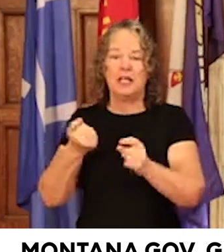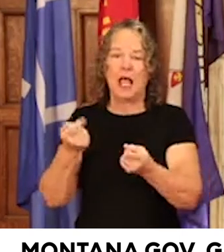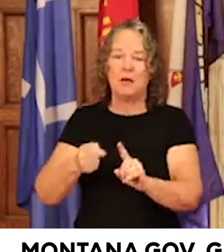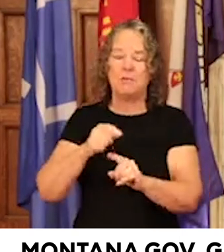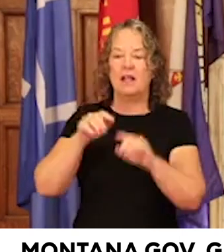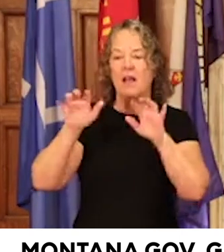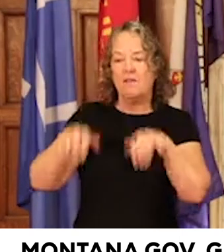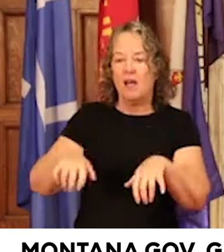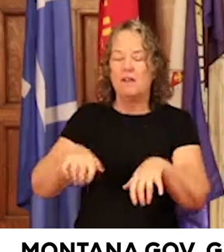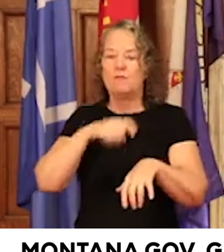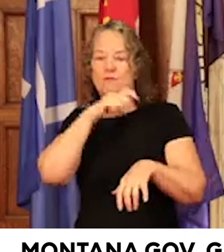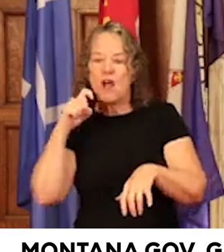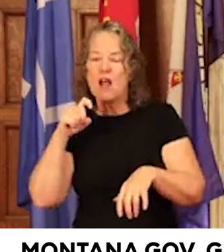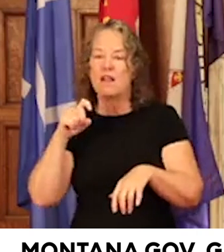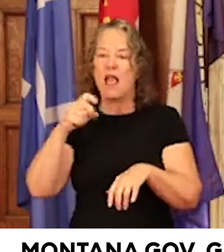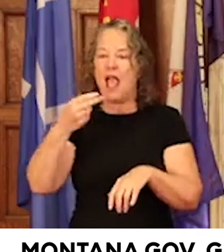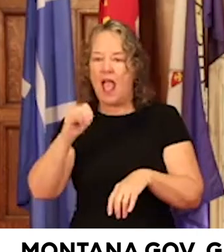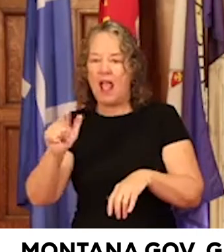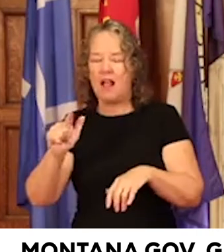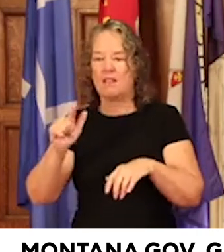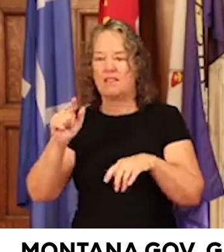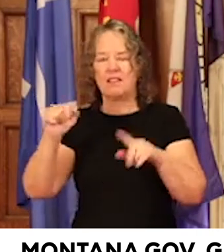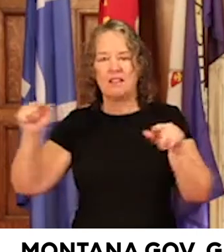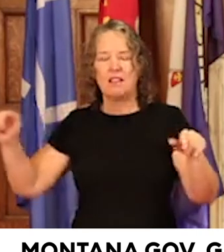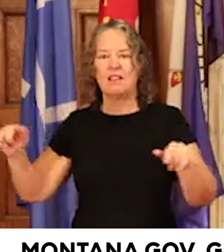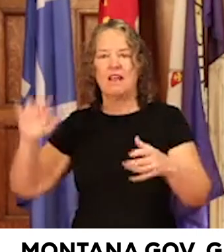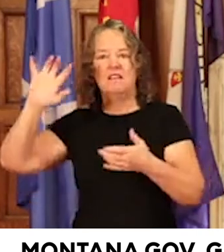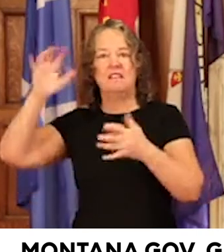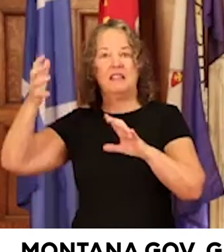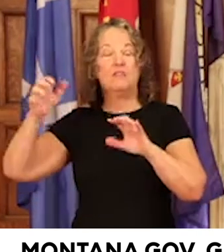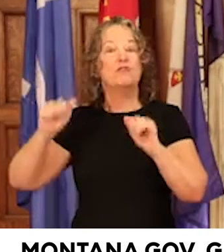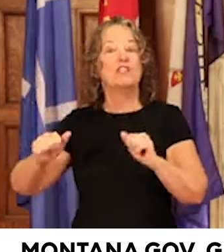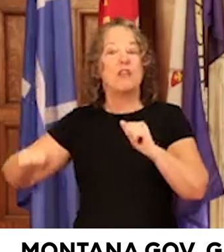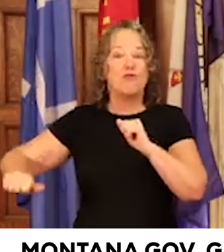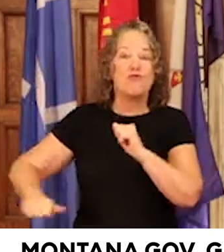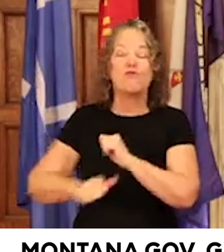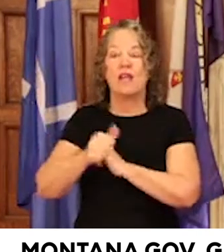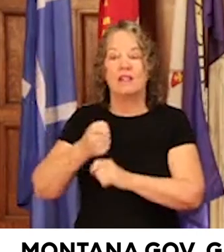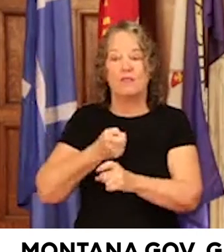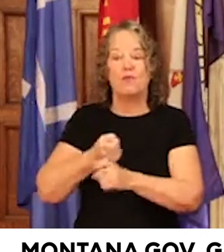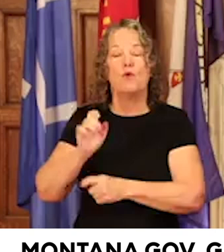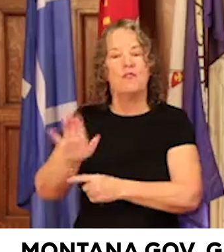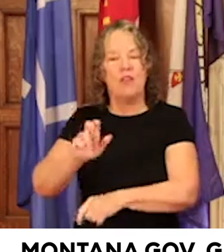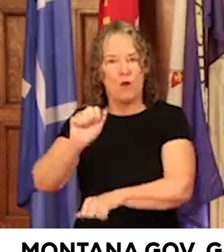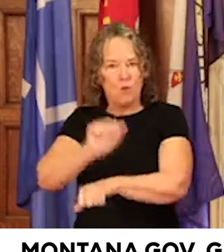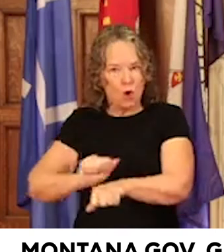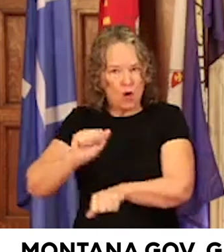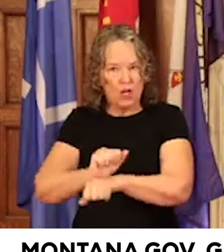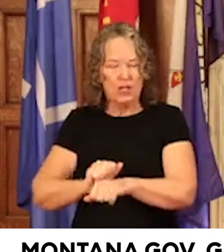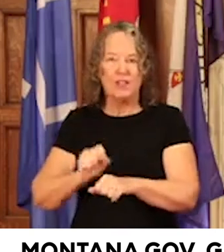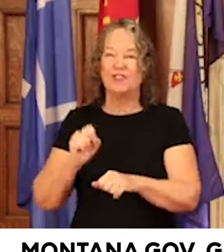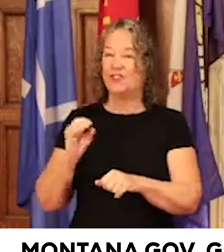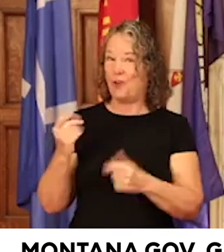hail or other unforeseen disasters can threaten their hard work. That's why they save